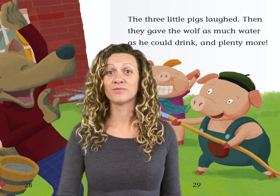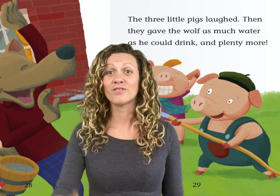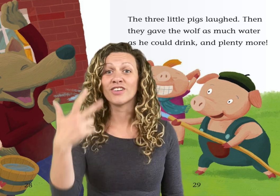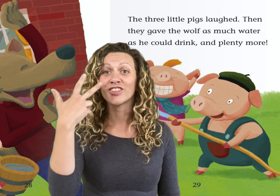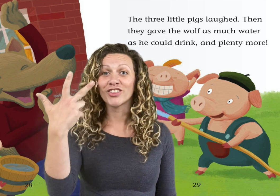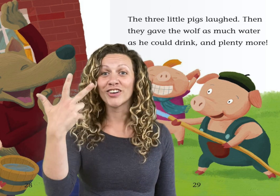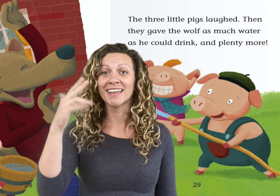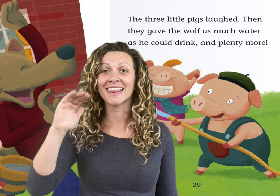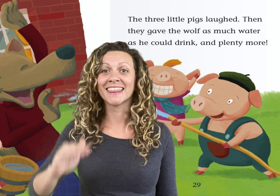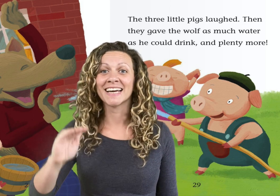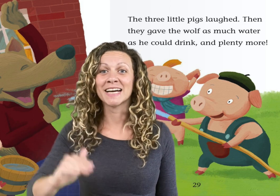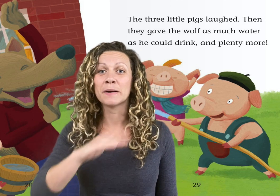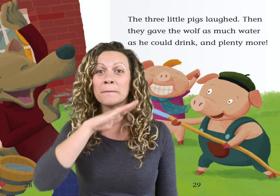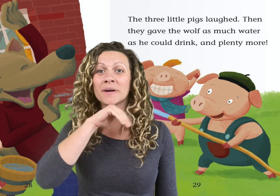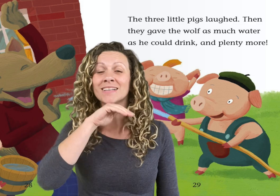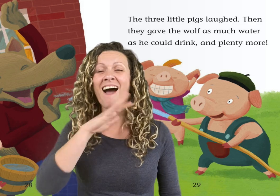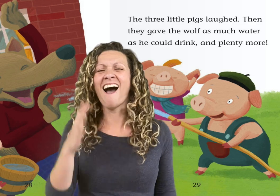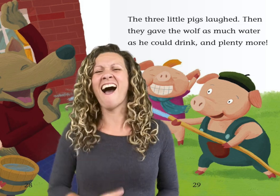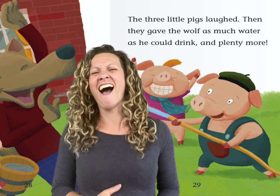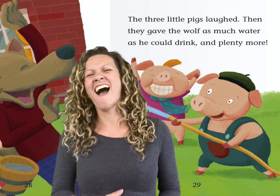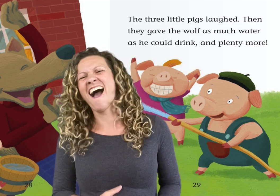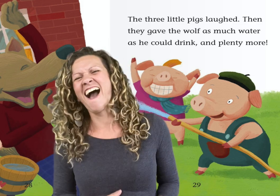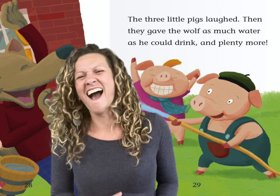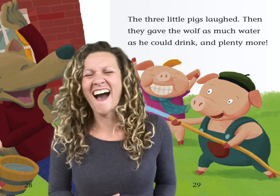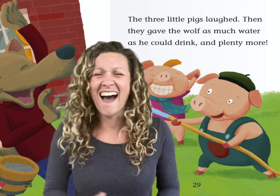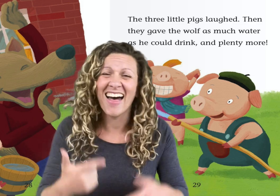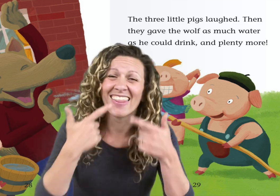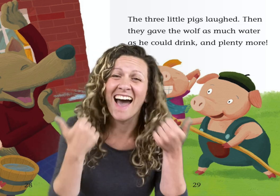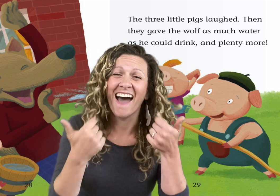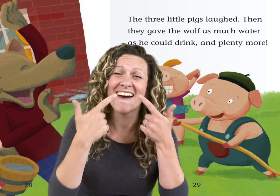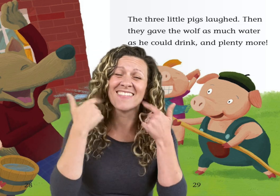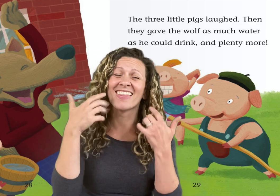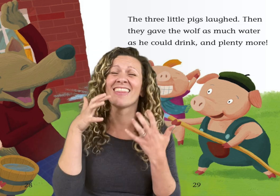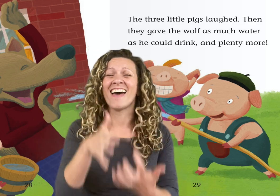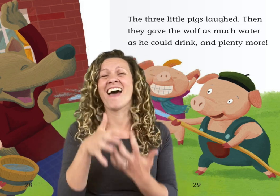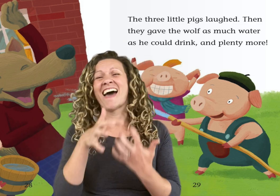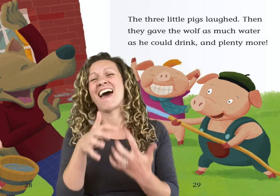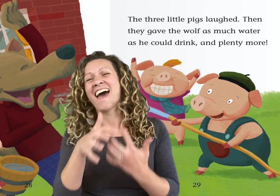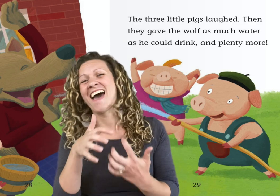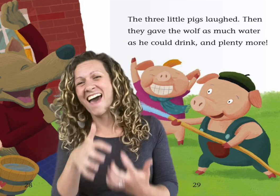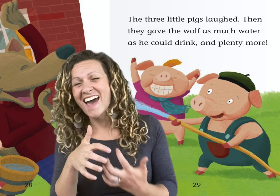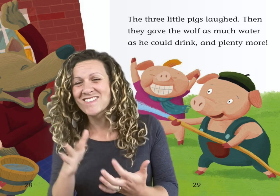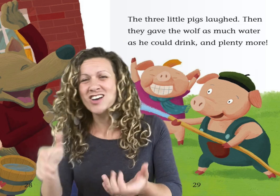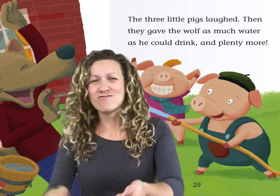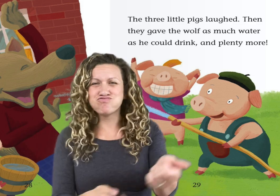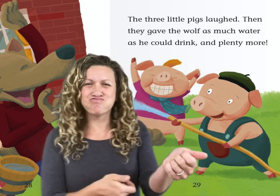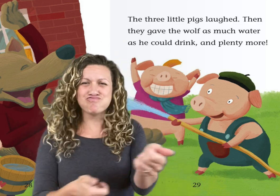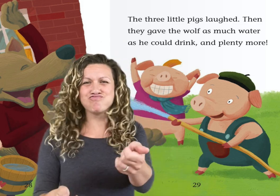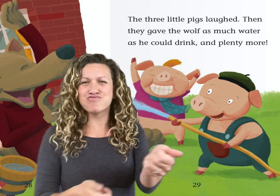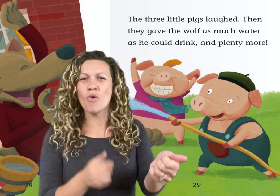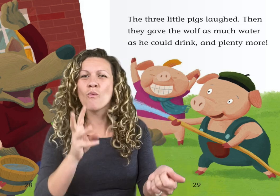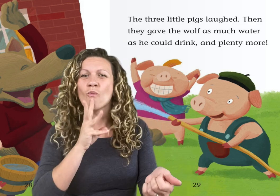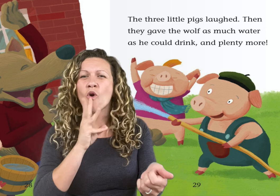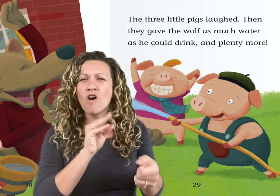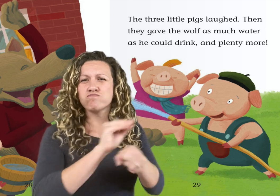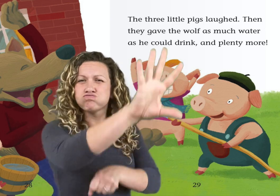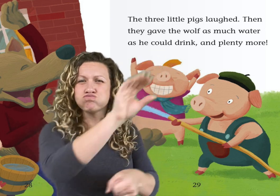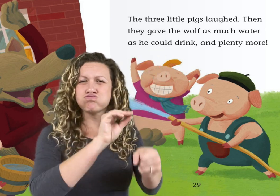The three little pigs laughed. Then, they gave the wolf as much